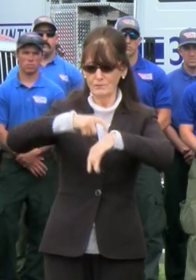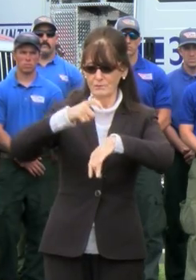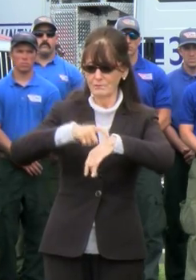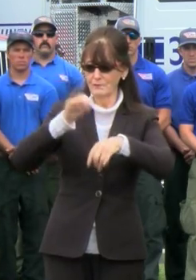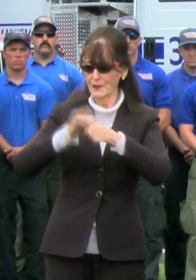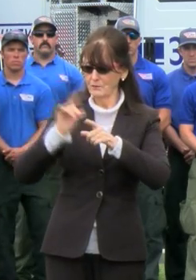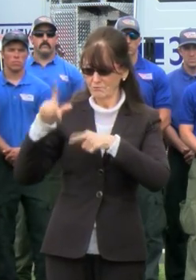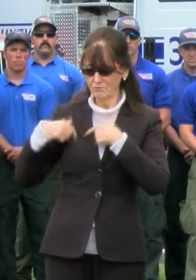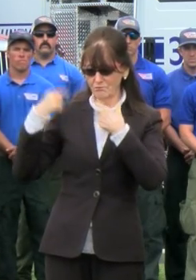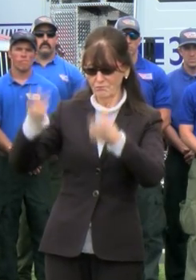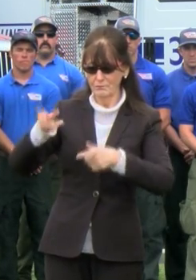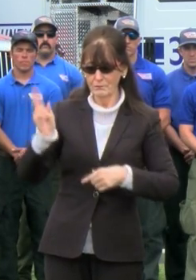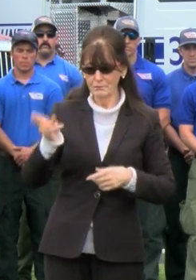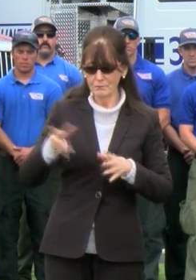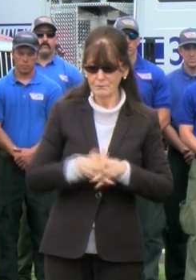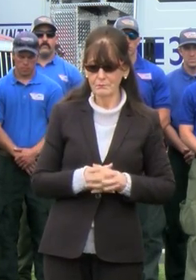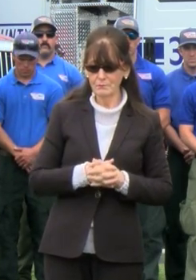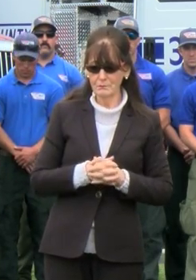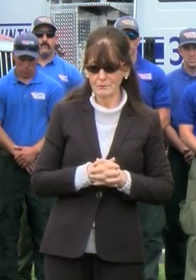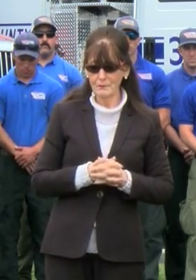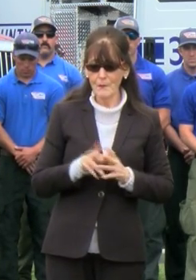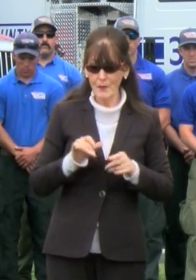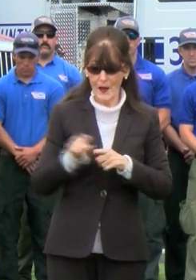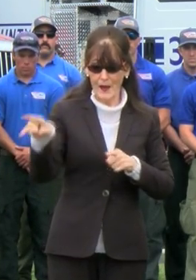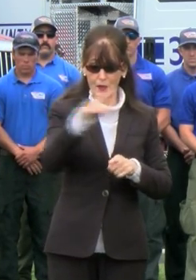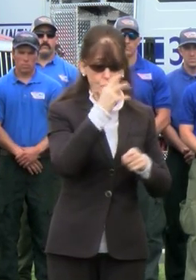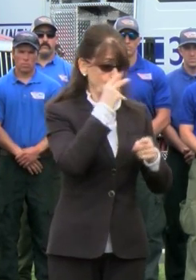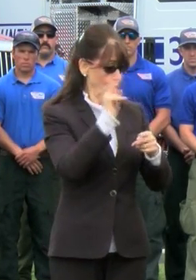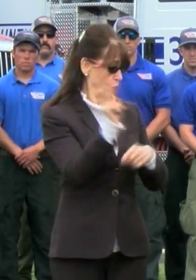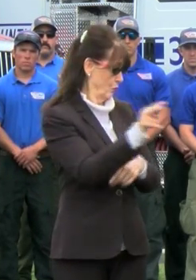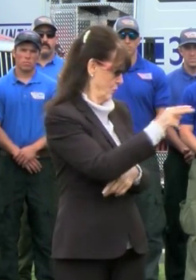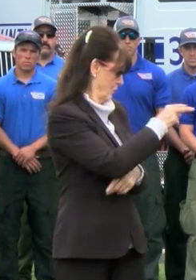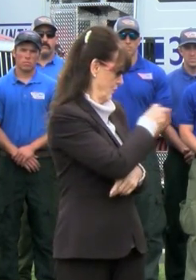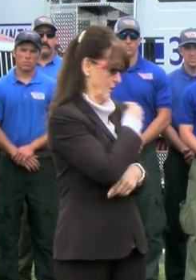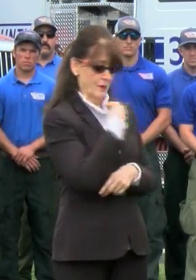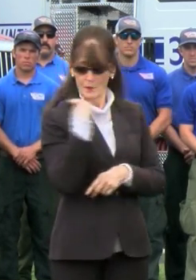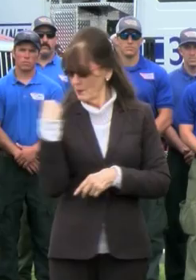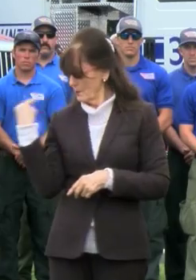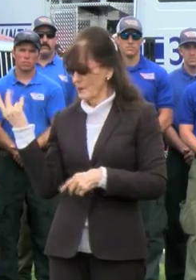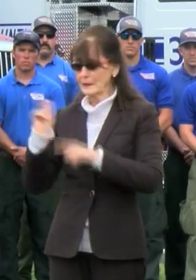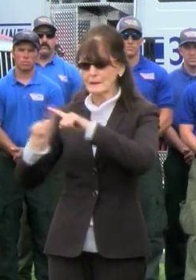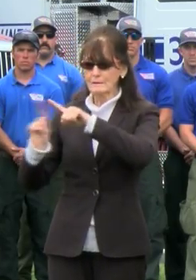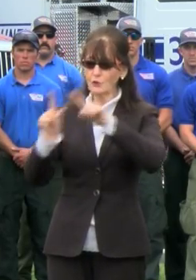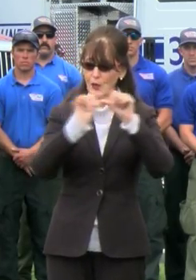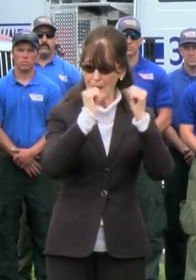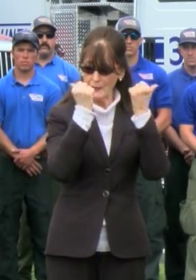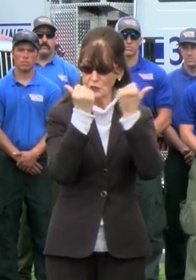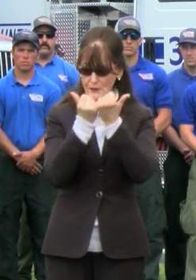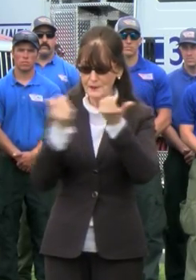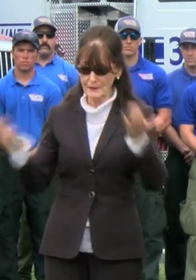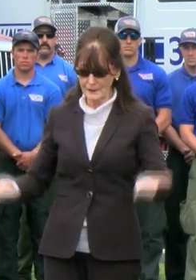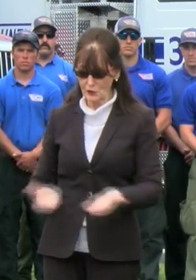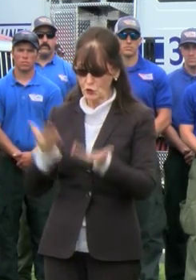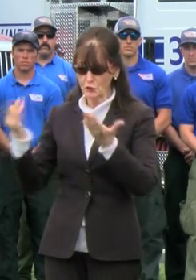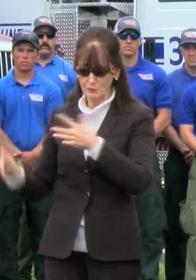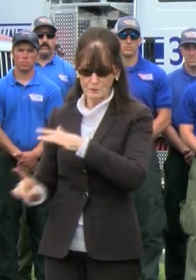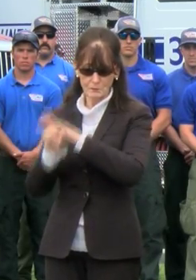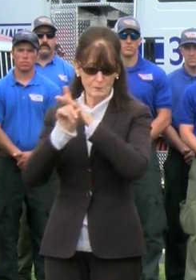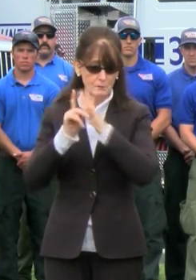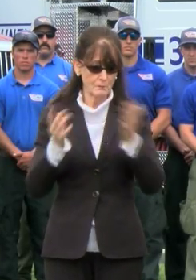Now as you look around today behind me there's a lot of different agencies represented.